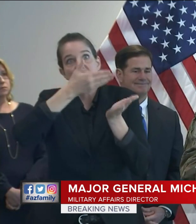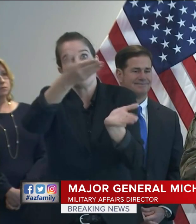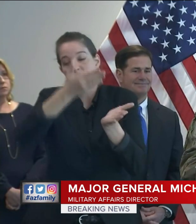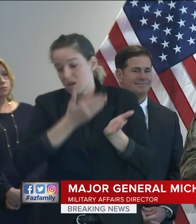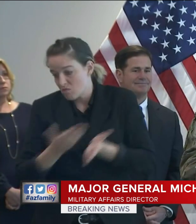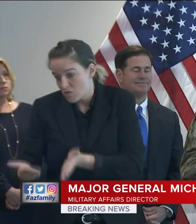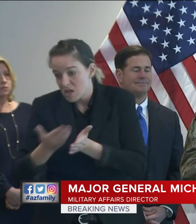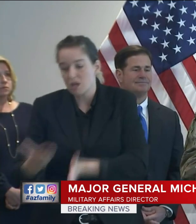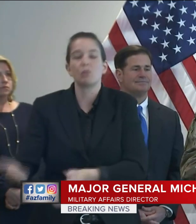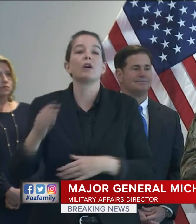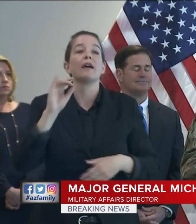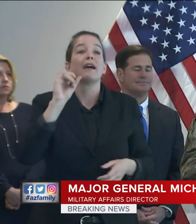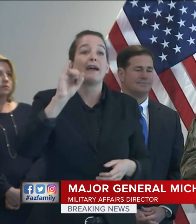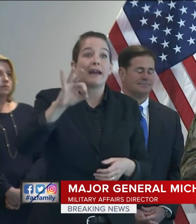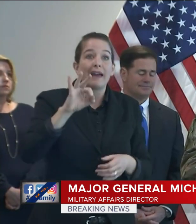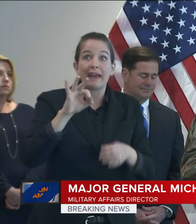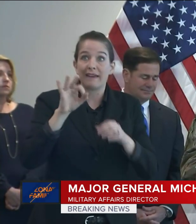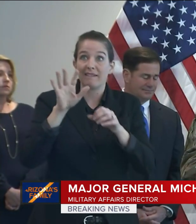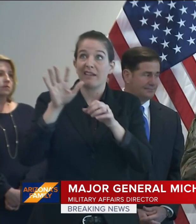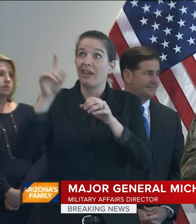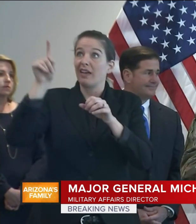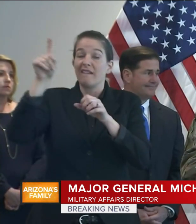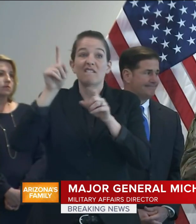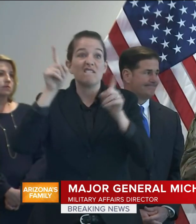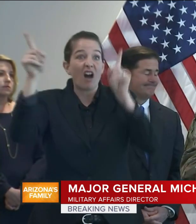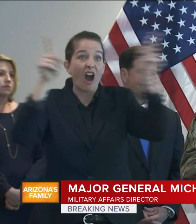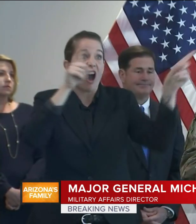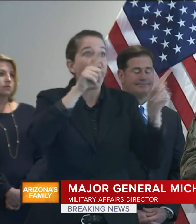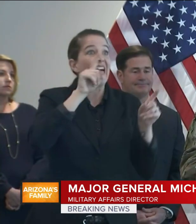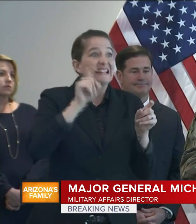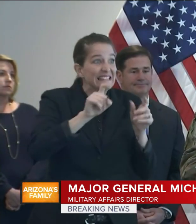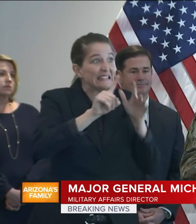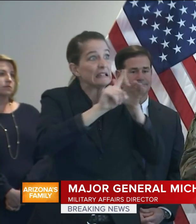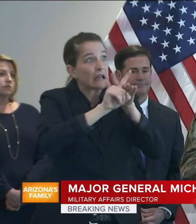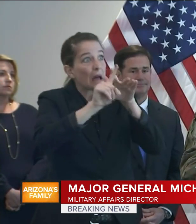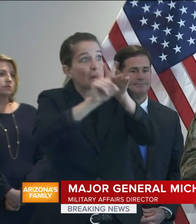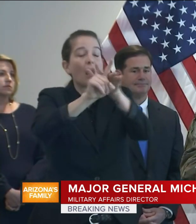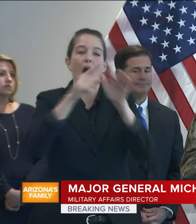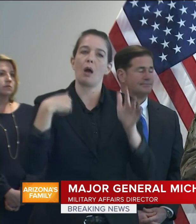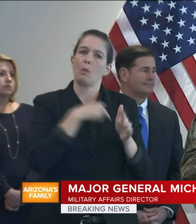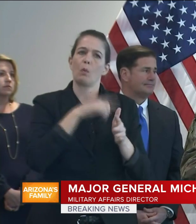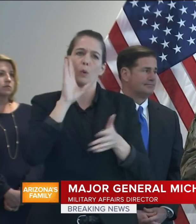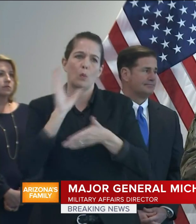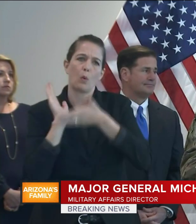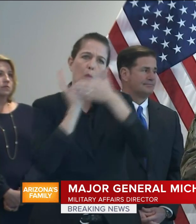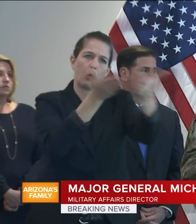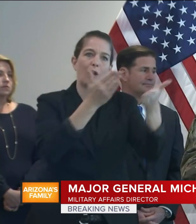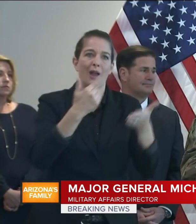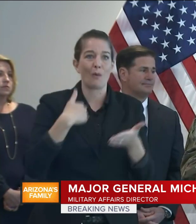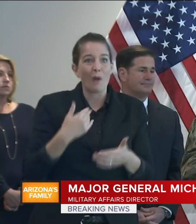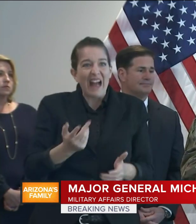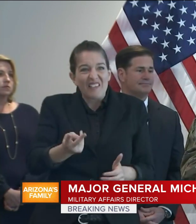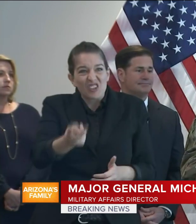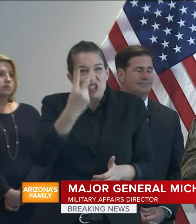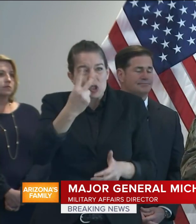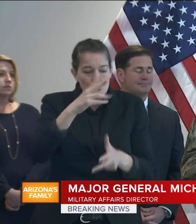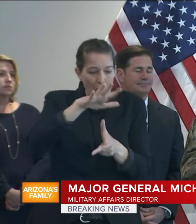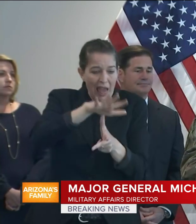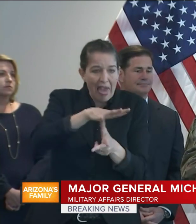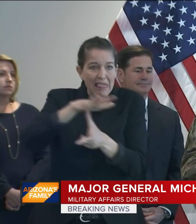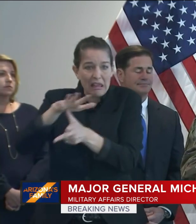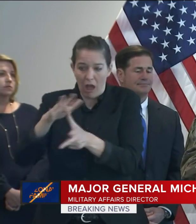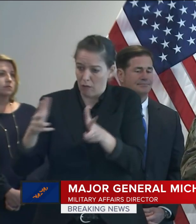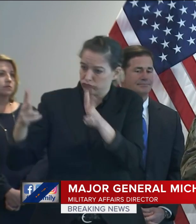those rural areas that we need to get them out, that's why we have two Blackhawk helicopters on alert out at Papago Park,